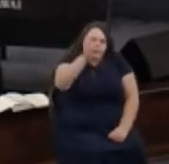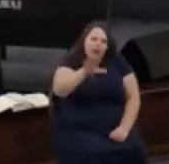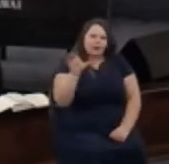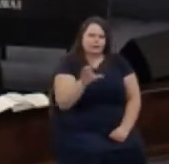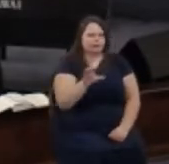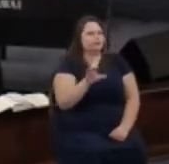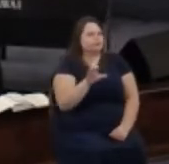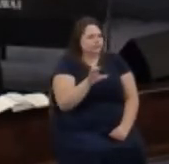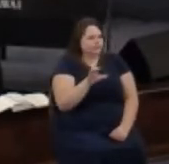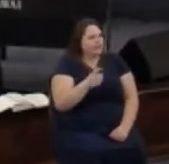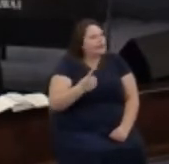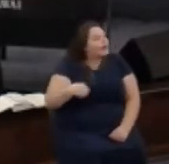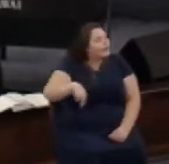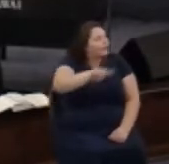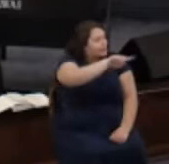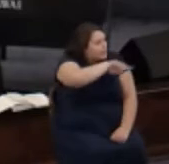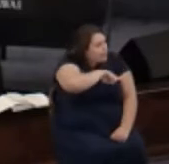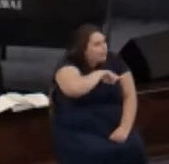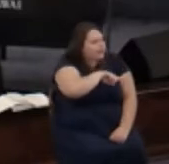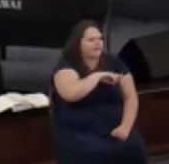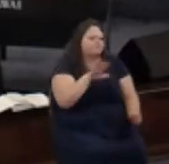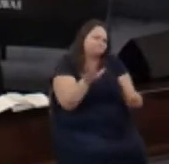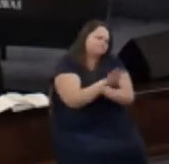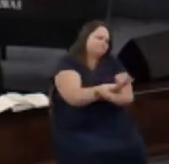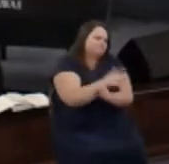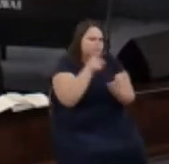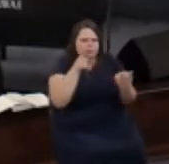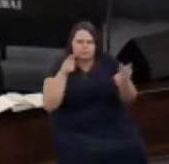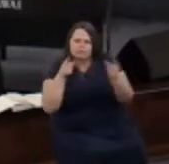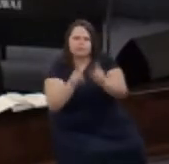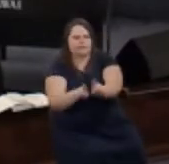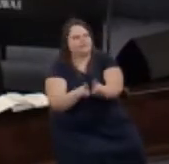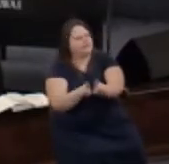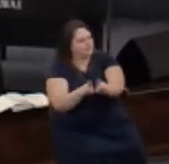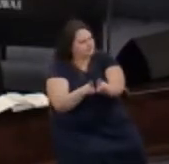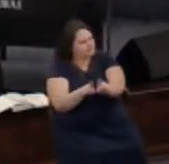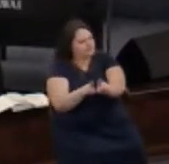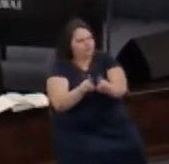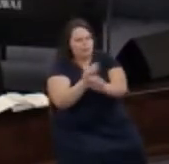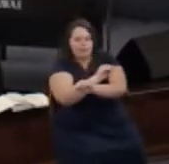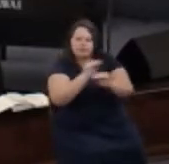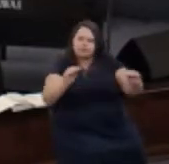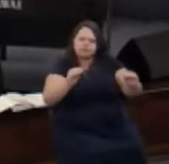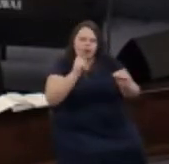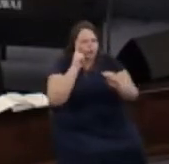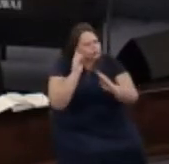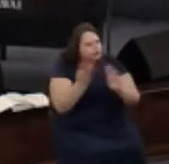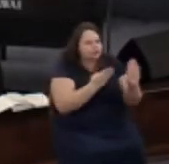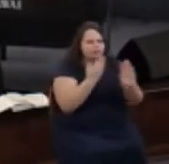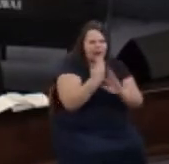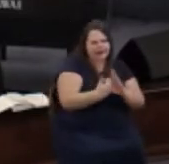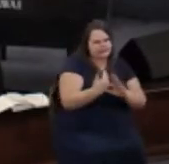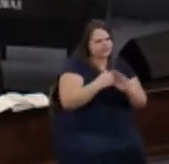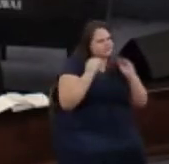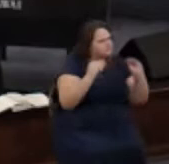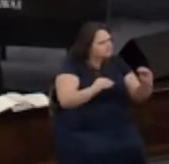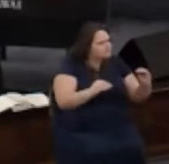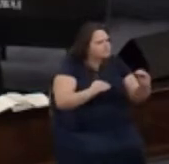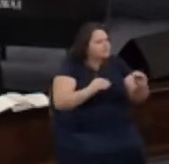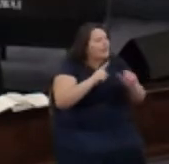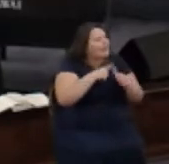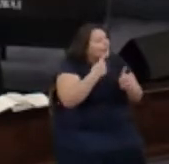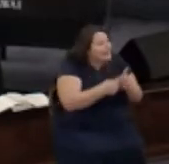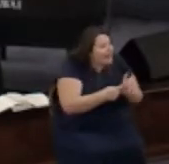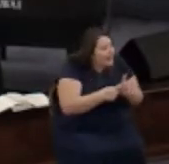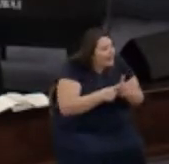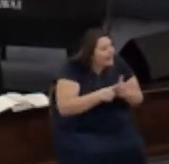and we are in total agreement with him and we don't have any distractions then asking